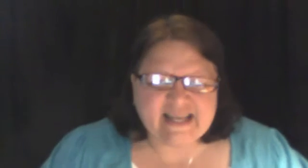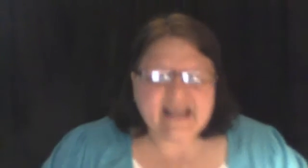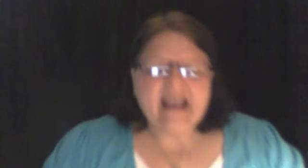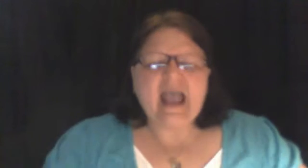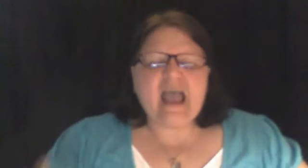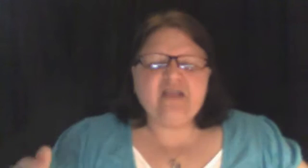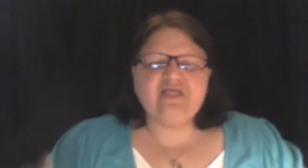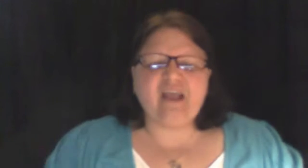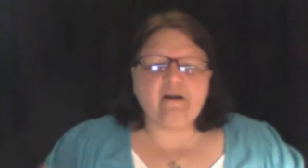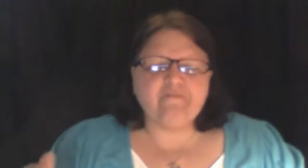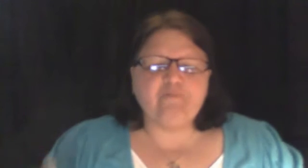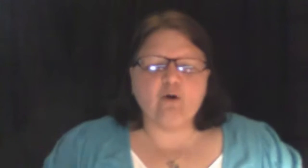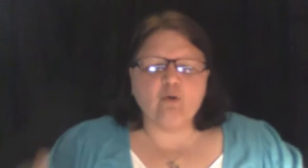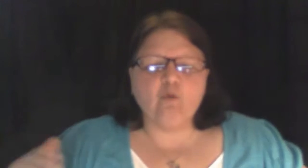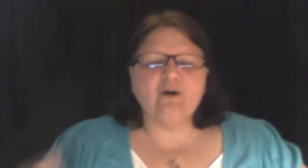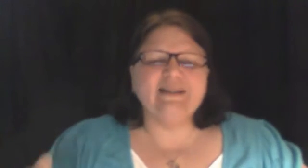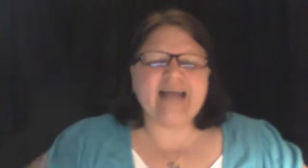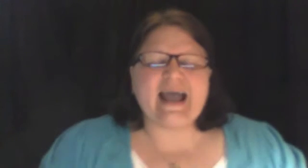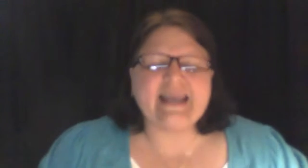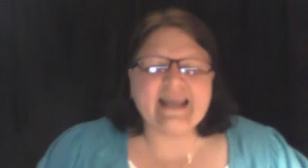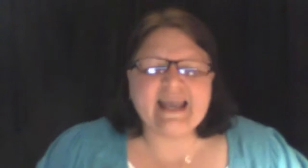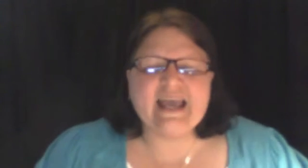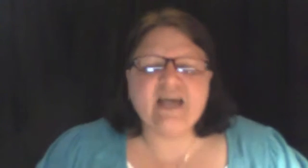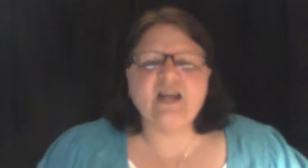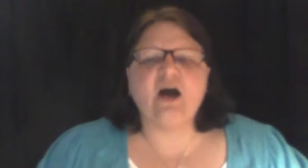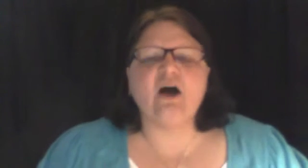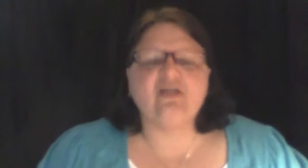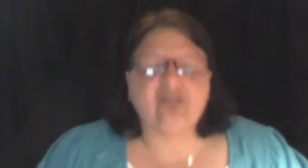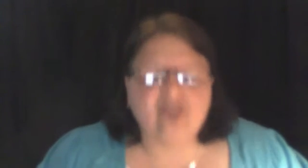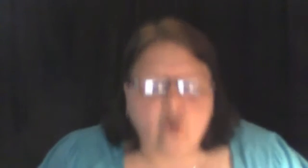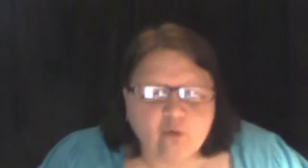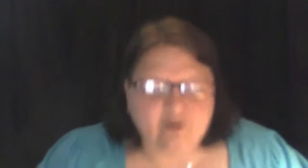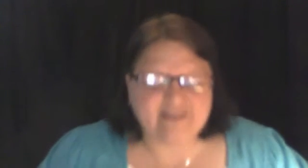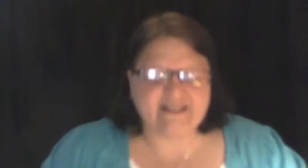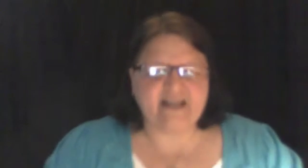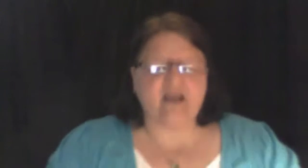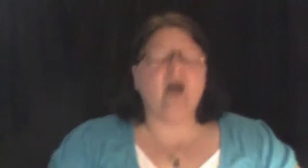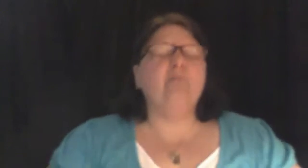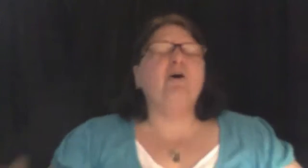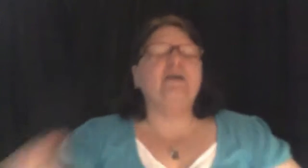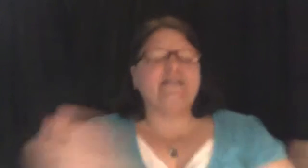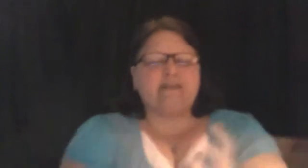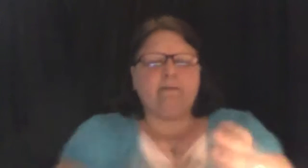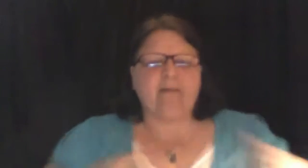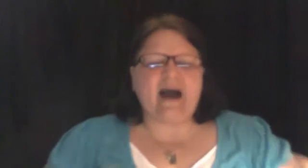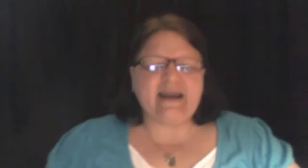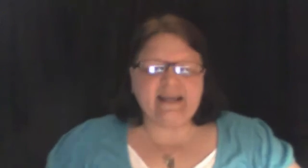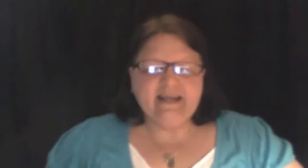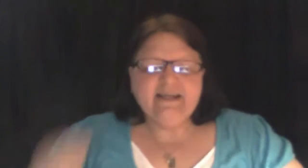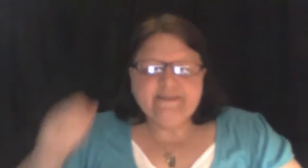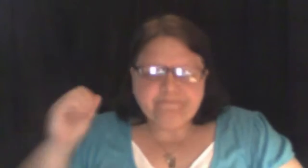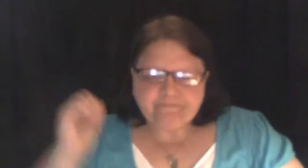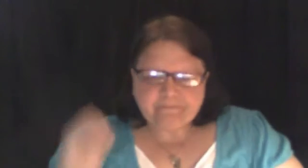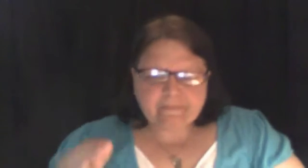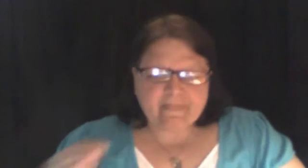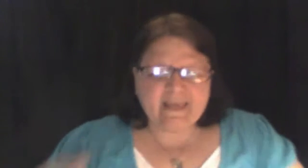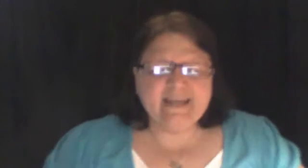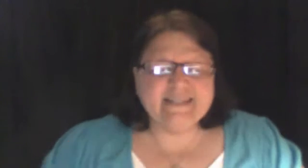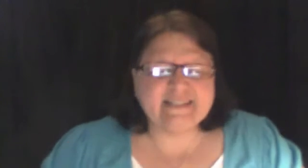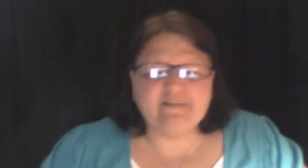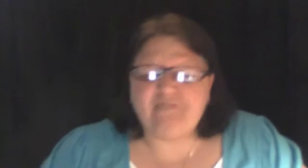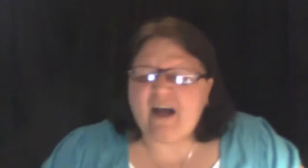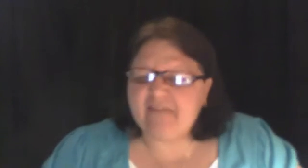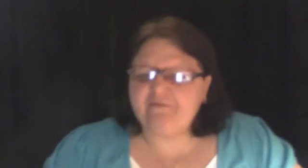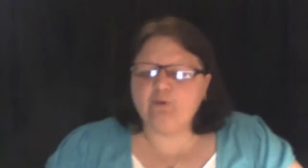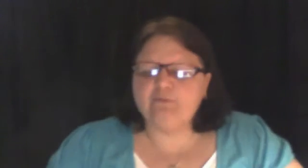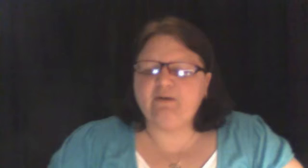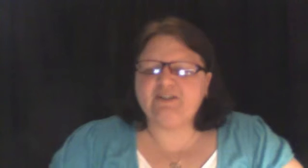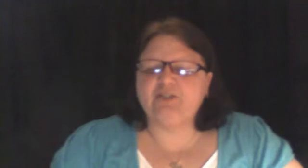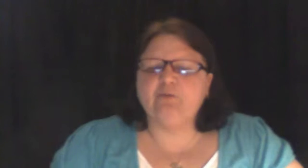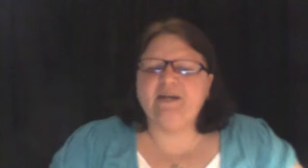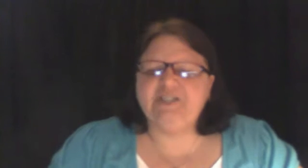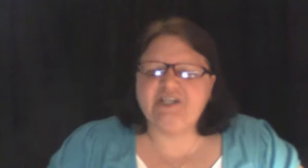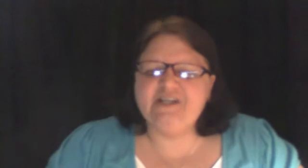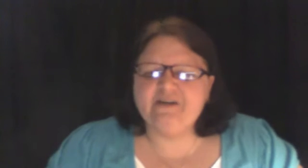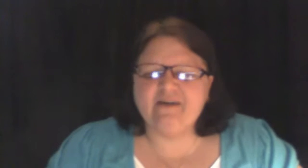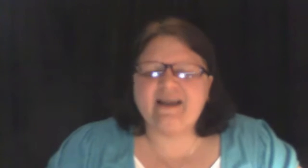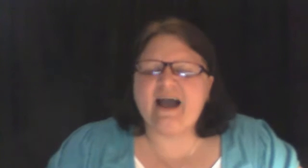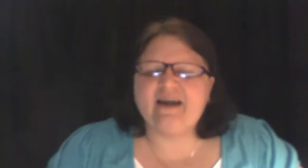and therefore we're lacking in authority. Come on somebody. It is the five-fold restoration year and God